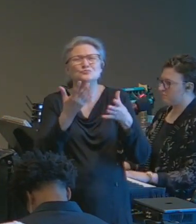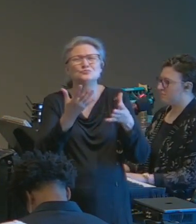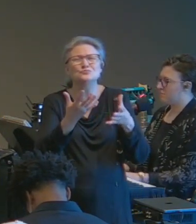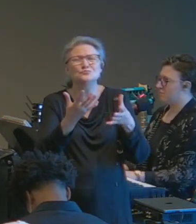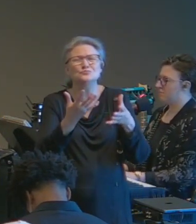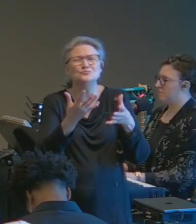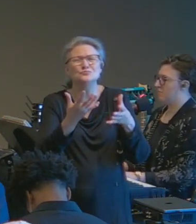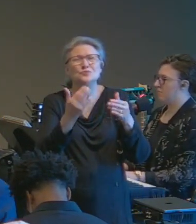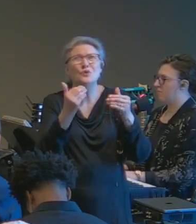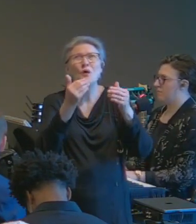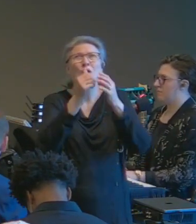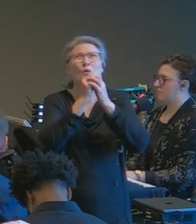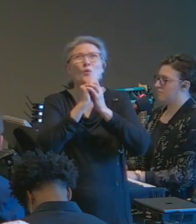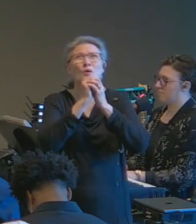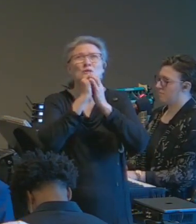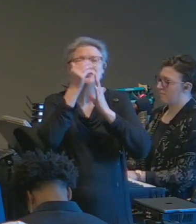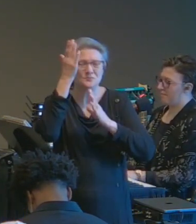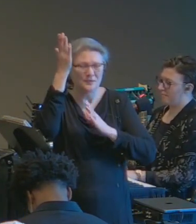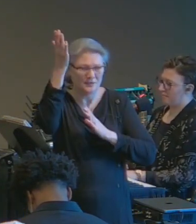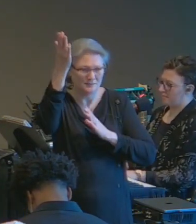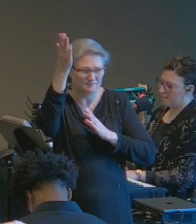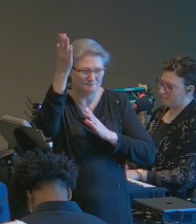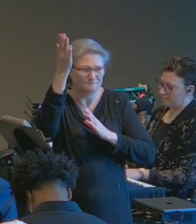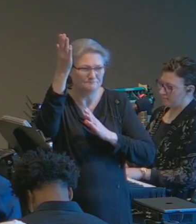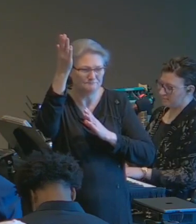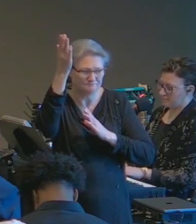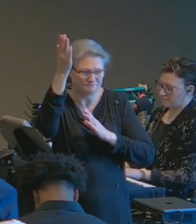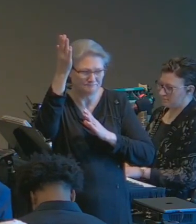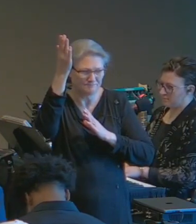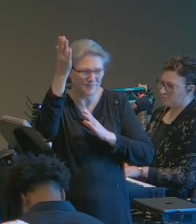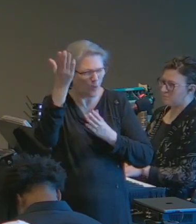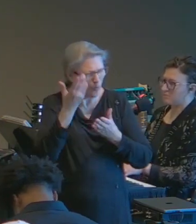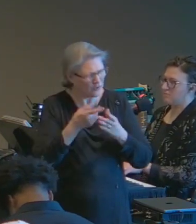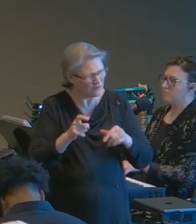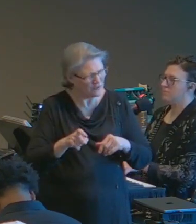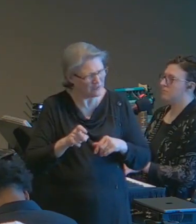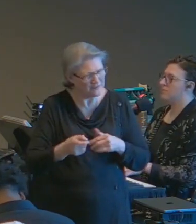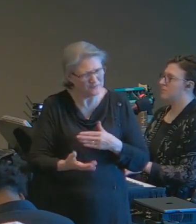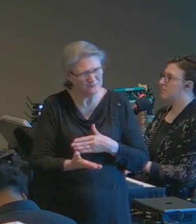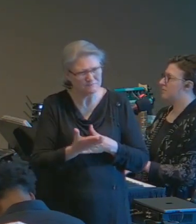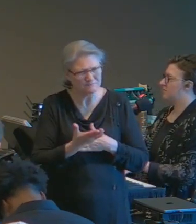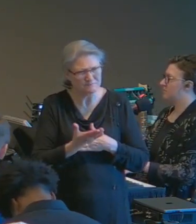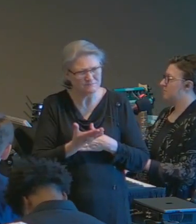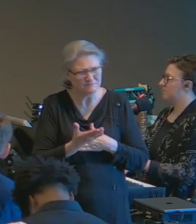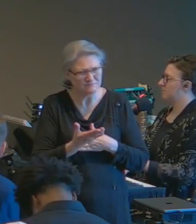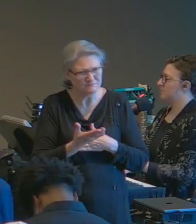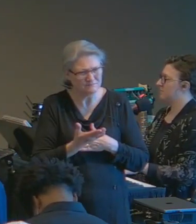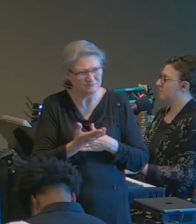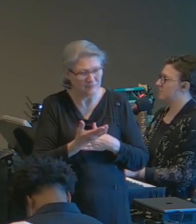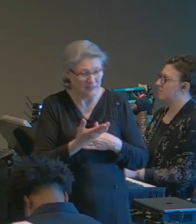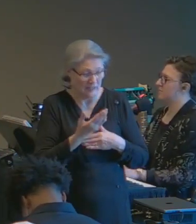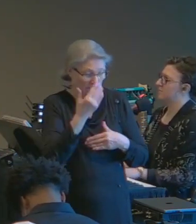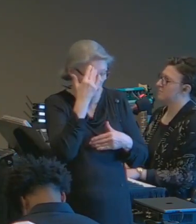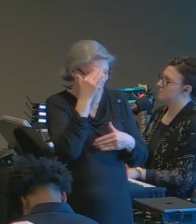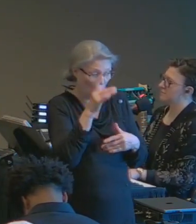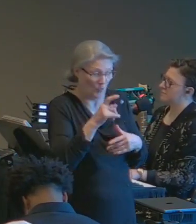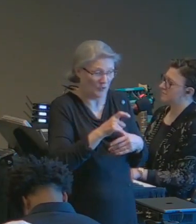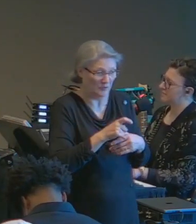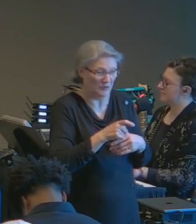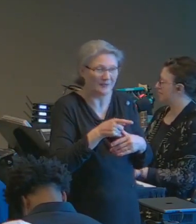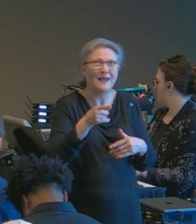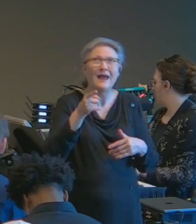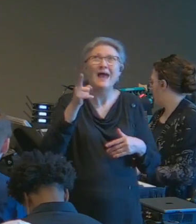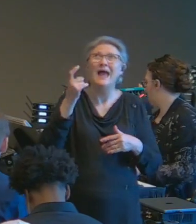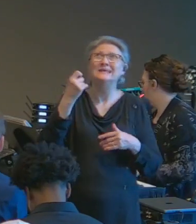just begin to worship him right now what do you need if you don't know why don't you ask